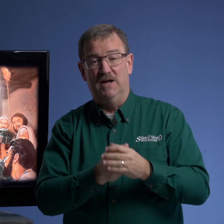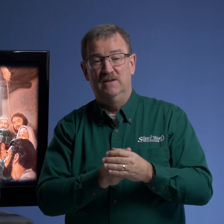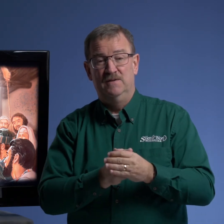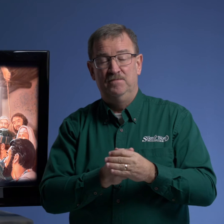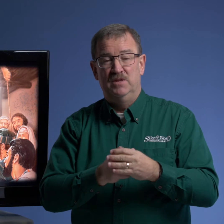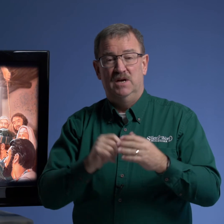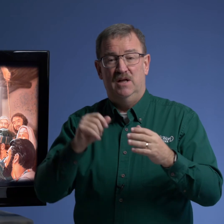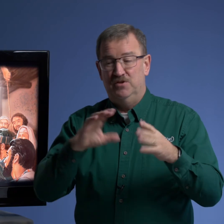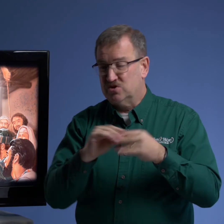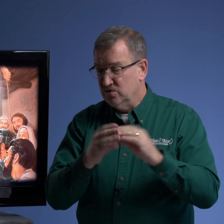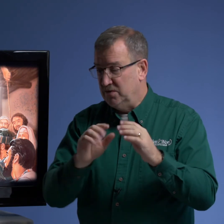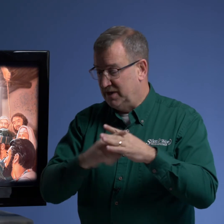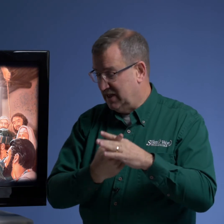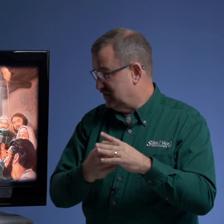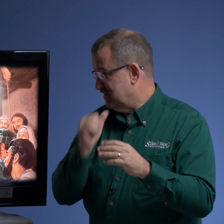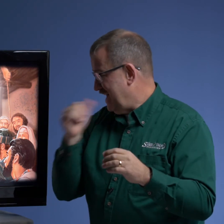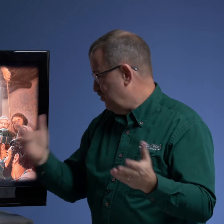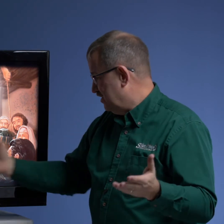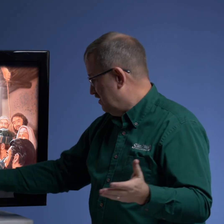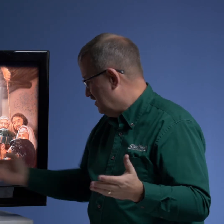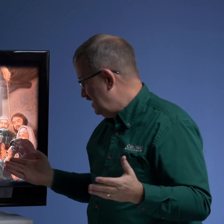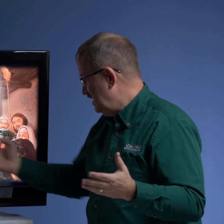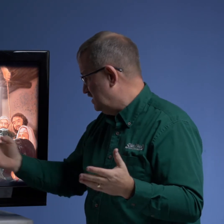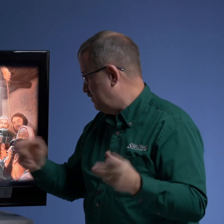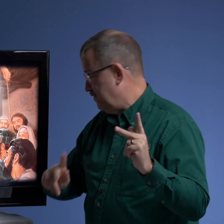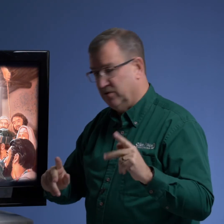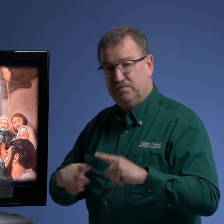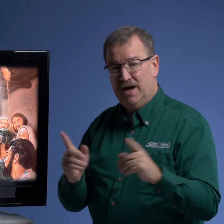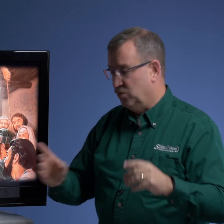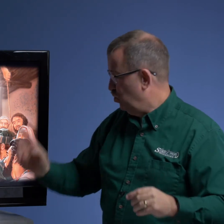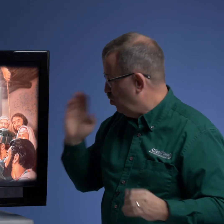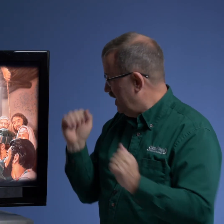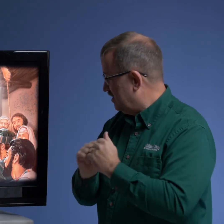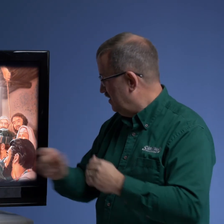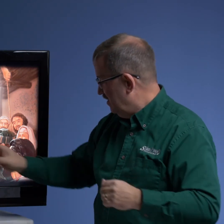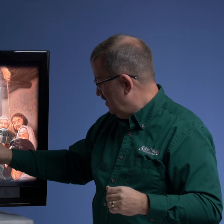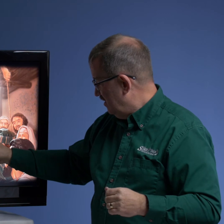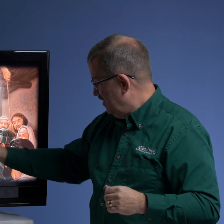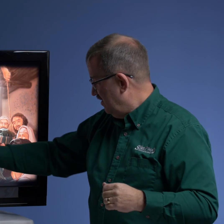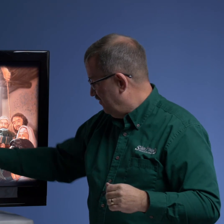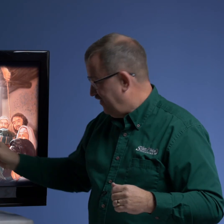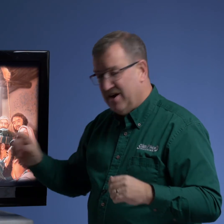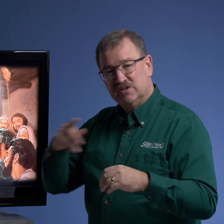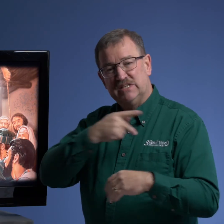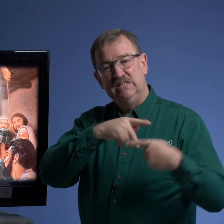the story begins not with these people but with the pharisees